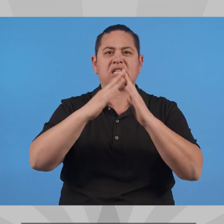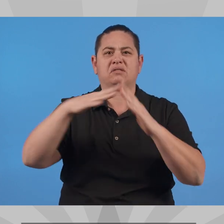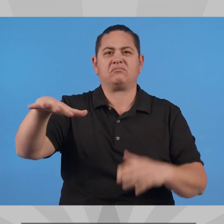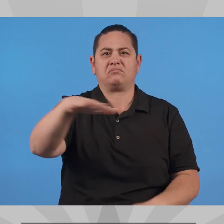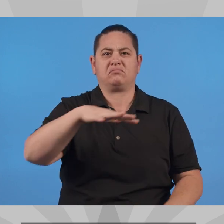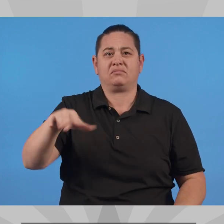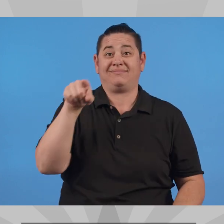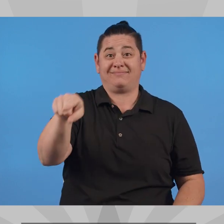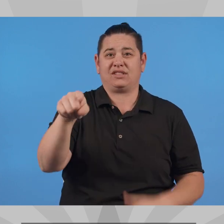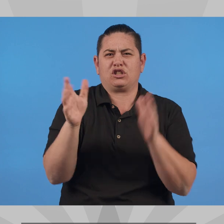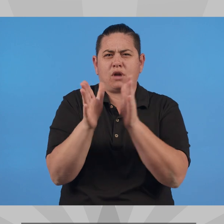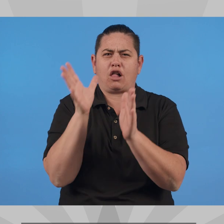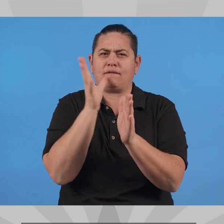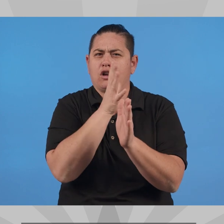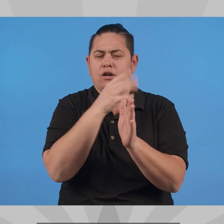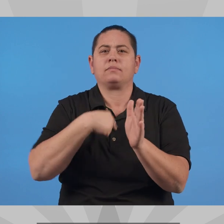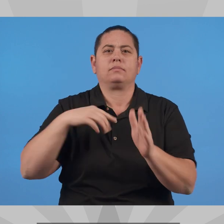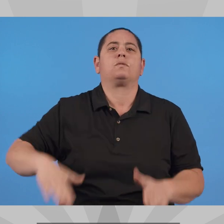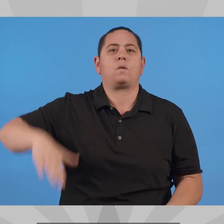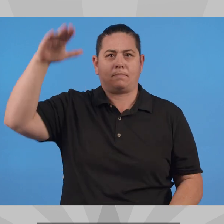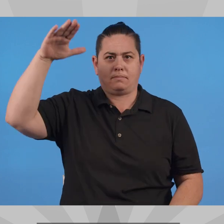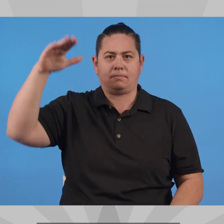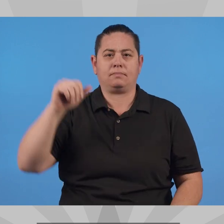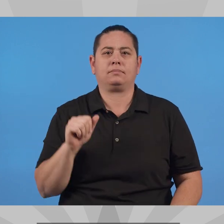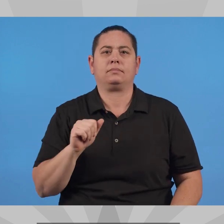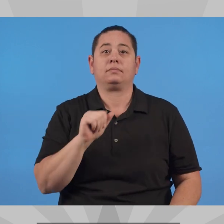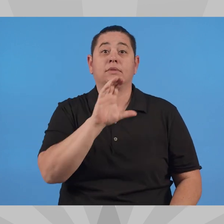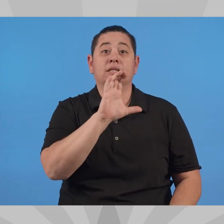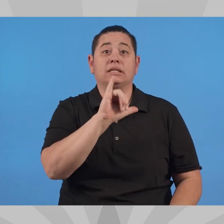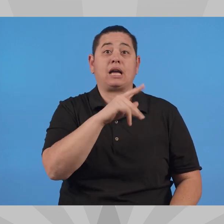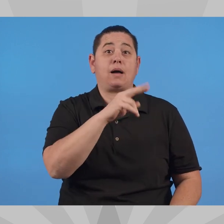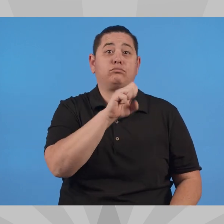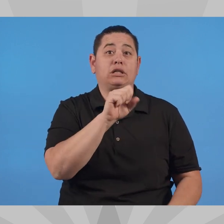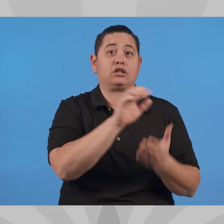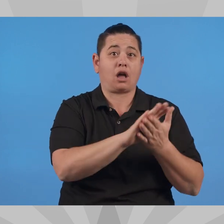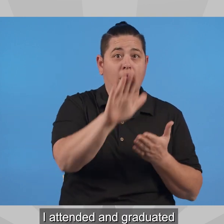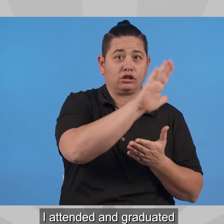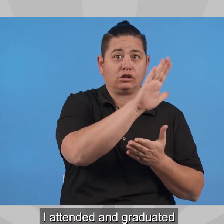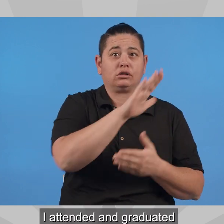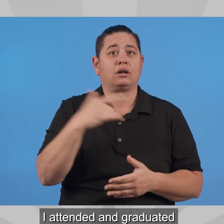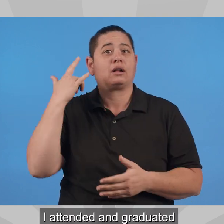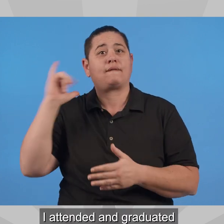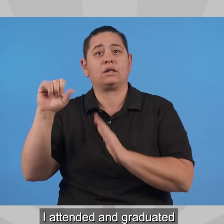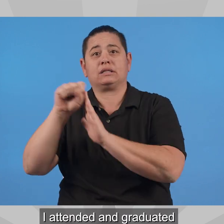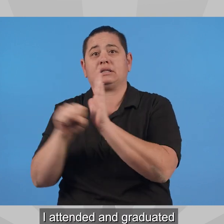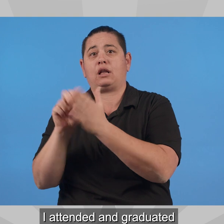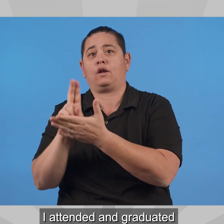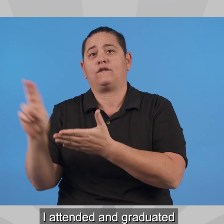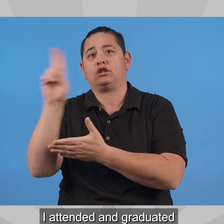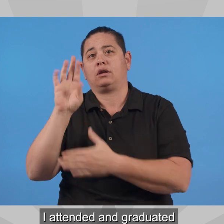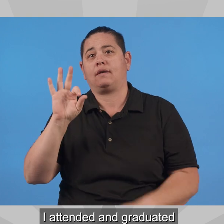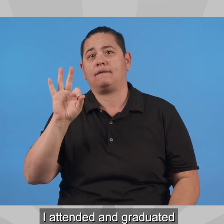I grew up in Norwalk, California, on a small farm in the city. I attended and graduated